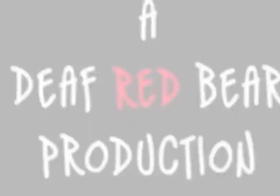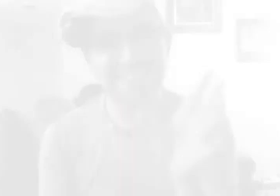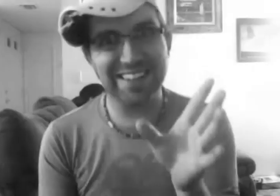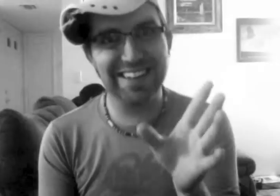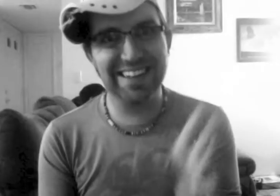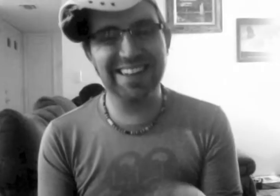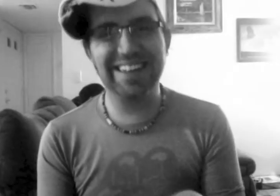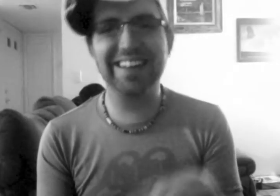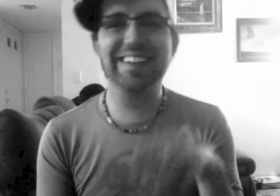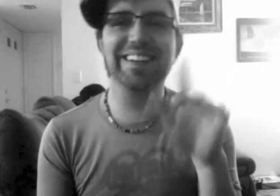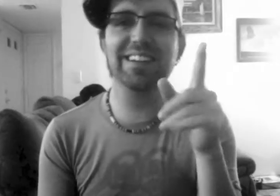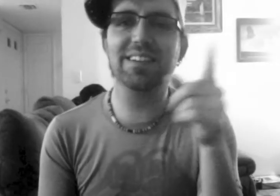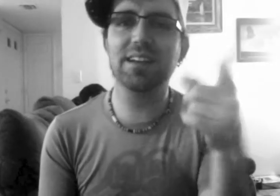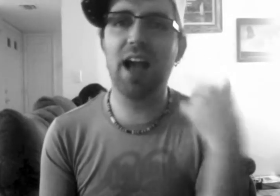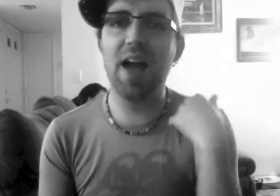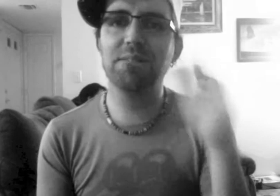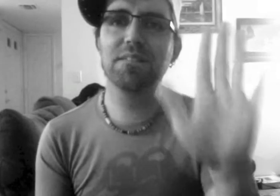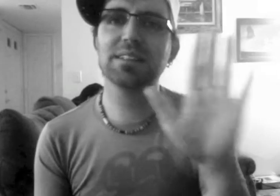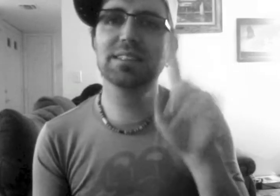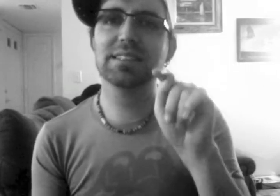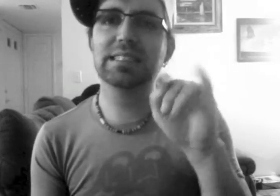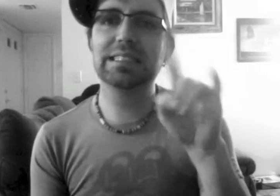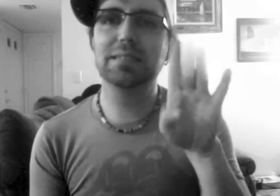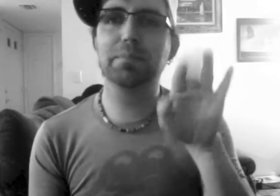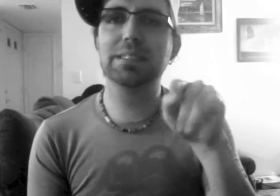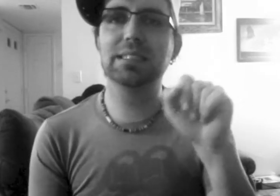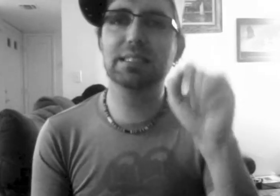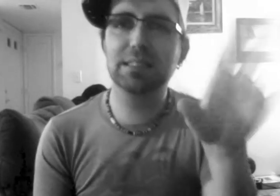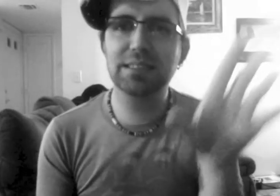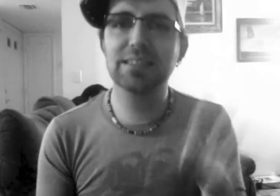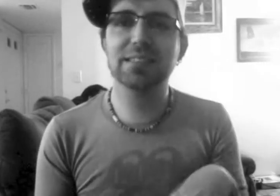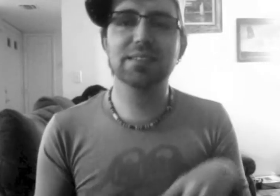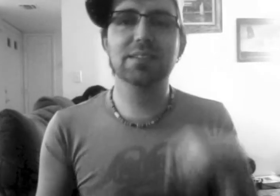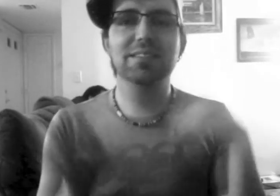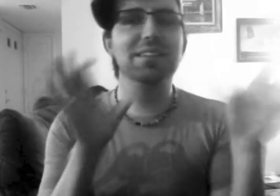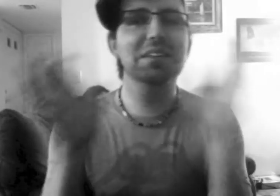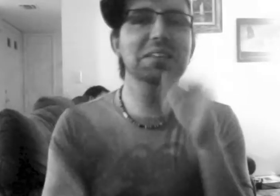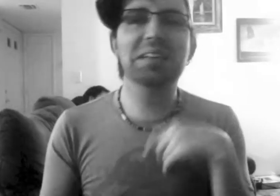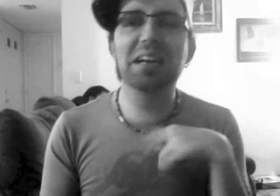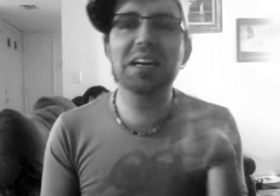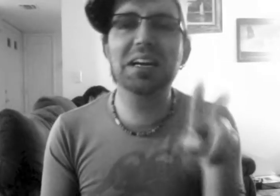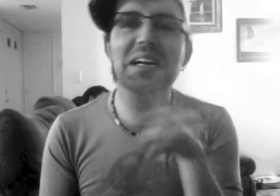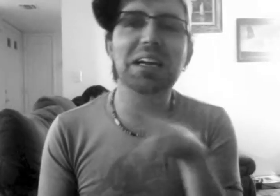Oh, yeah. I'm telling you. I love you.